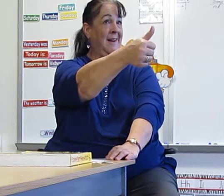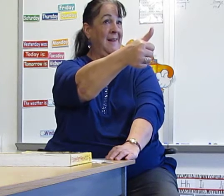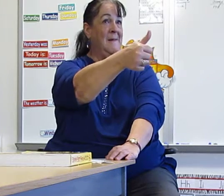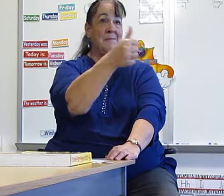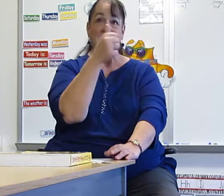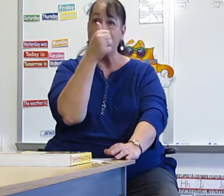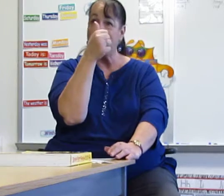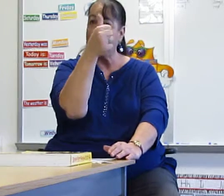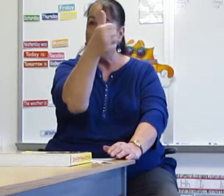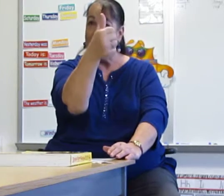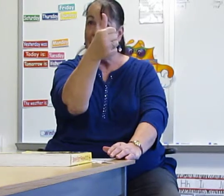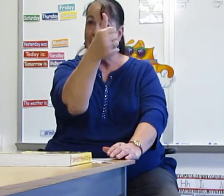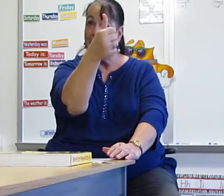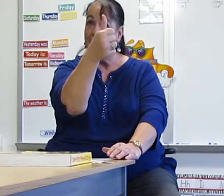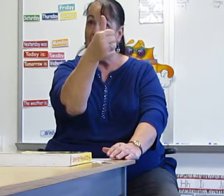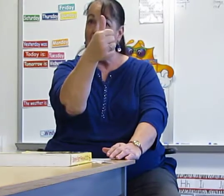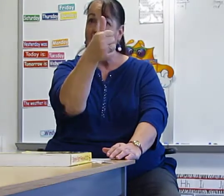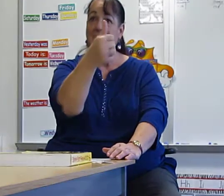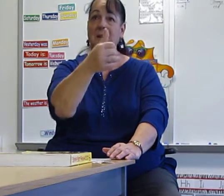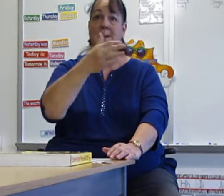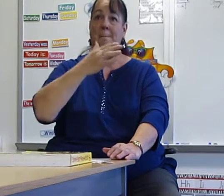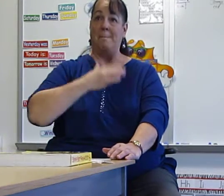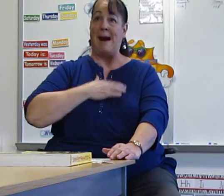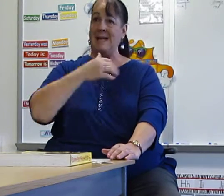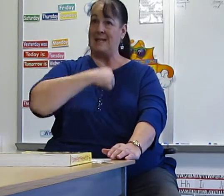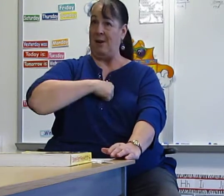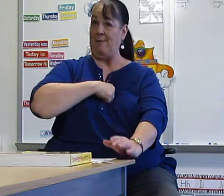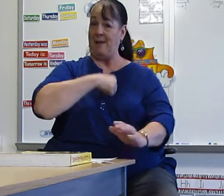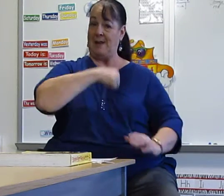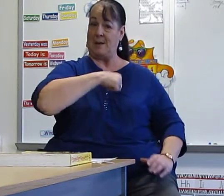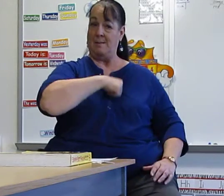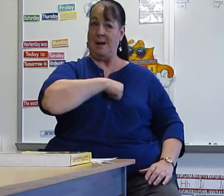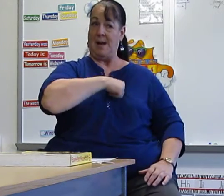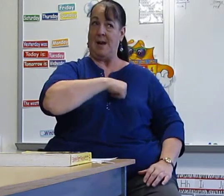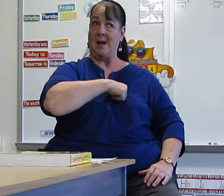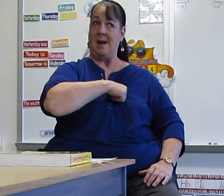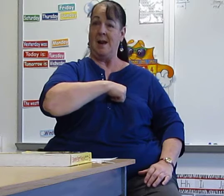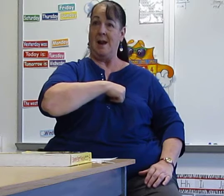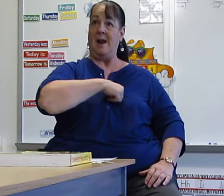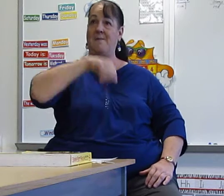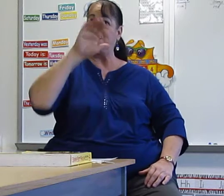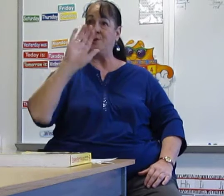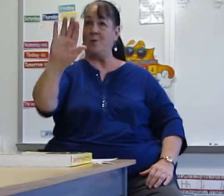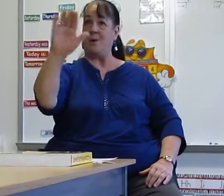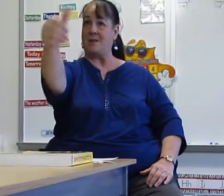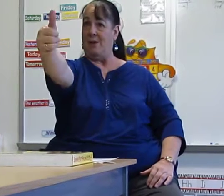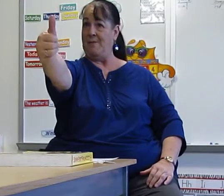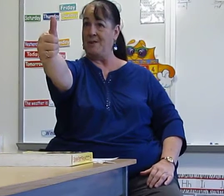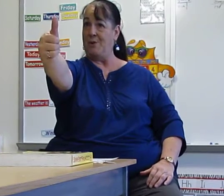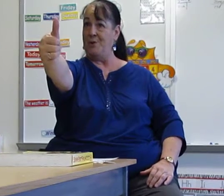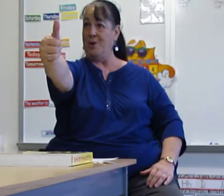This is self. If it's myself, it's on me. If it's yourself, it's on you.